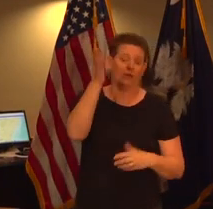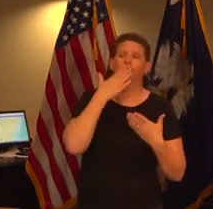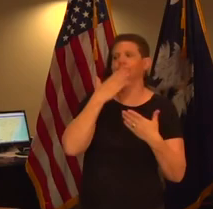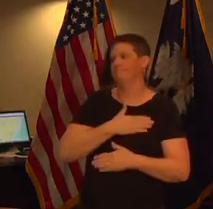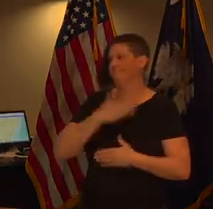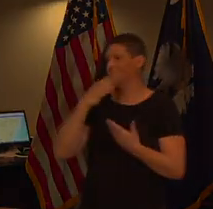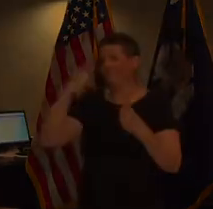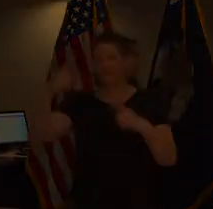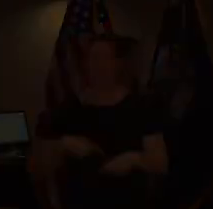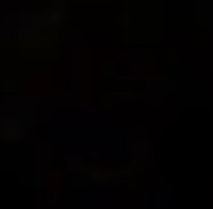we appreciate you coming